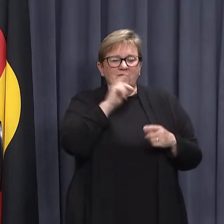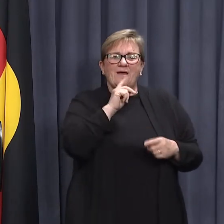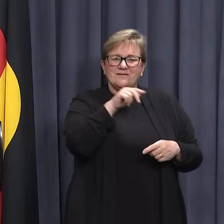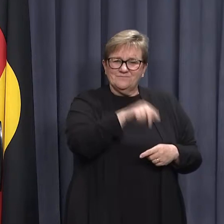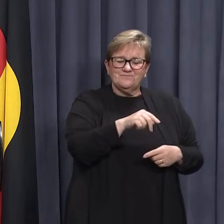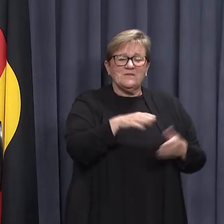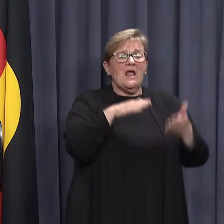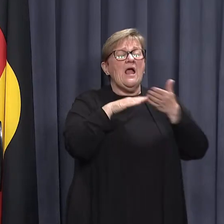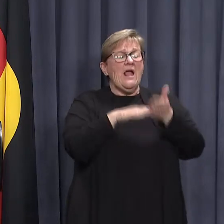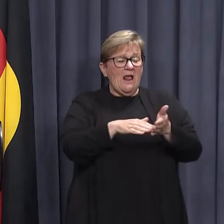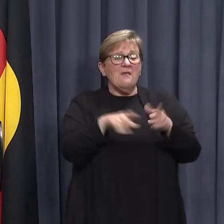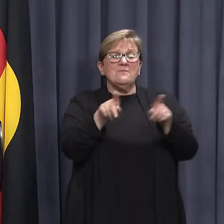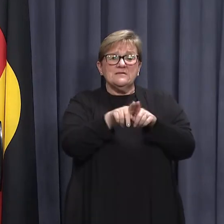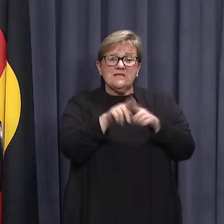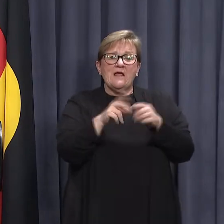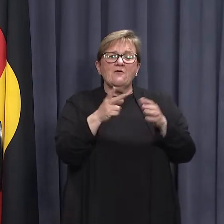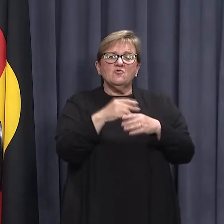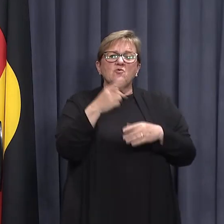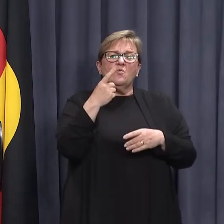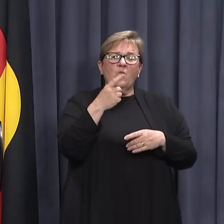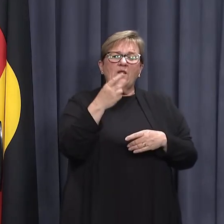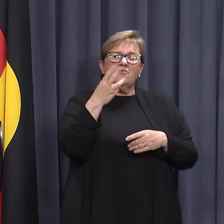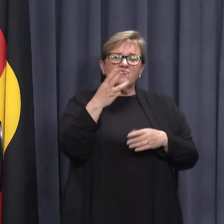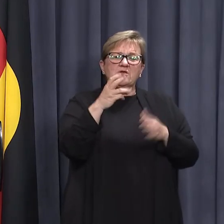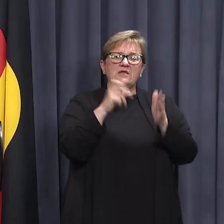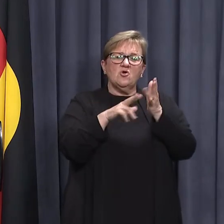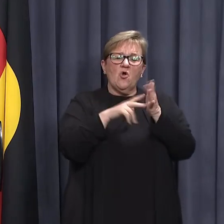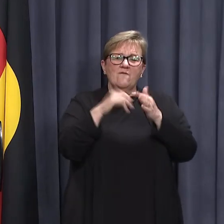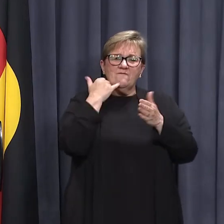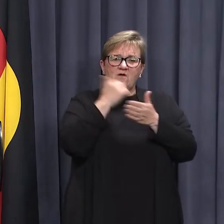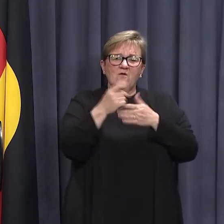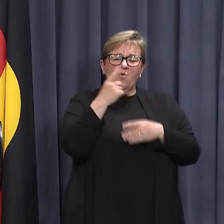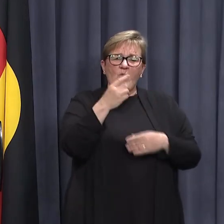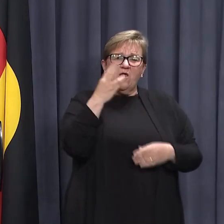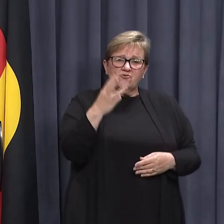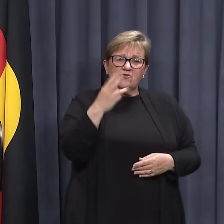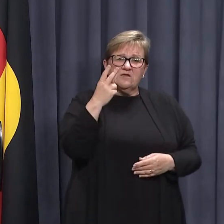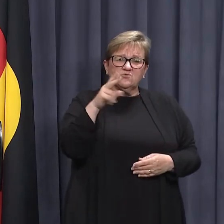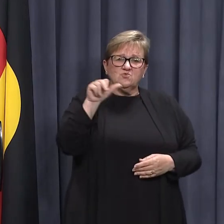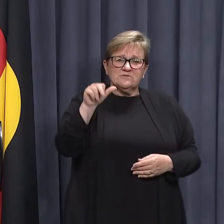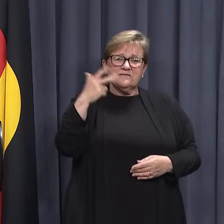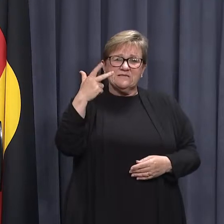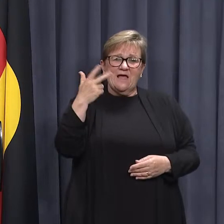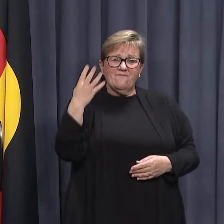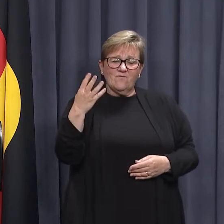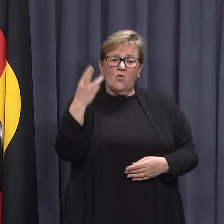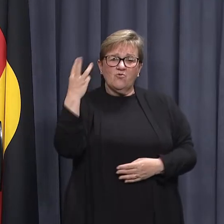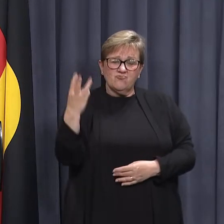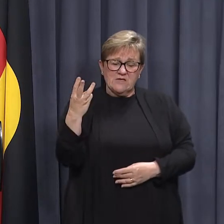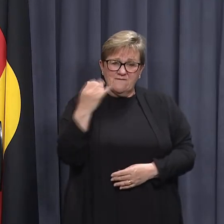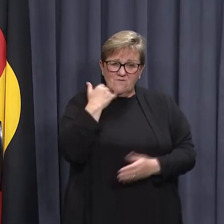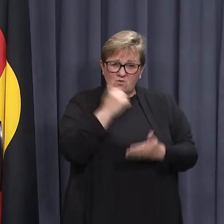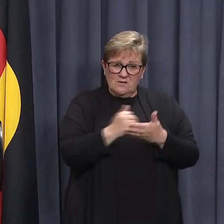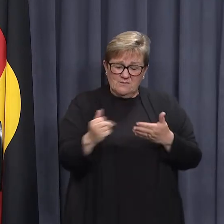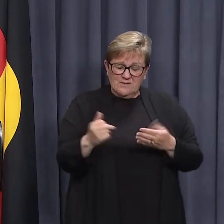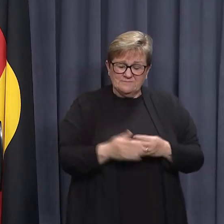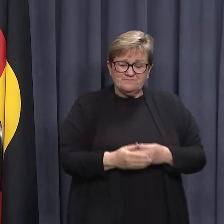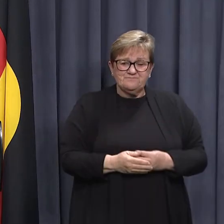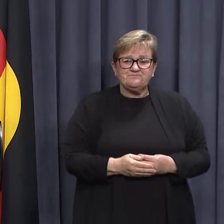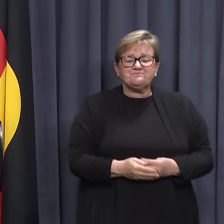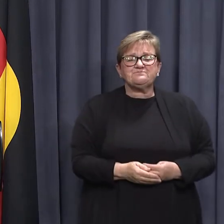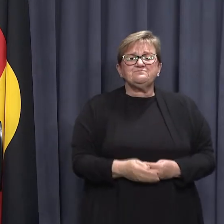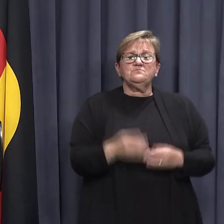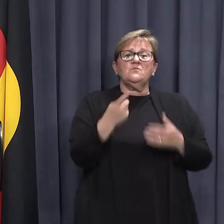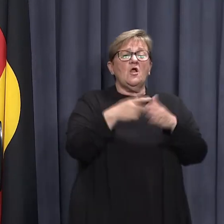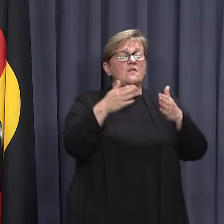Help is also available through 13 COVID, that is 1326843. The latest